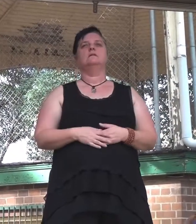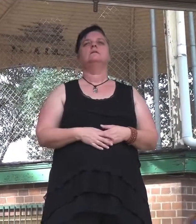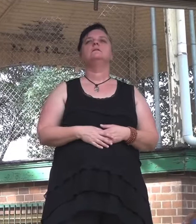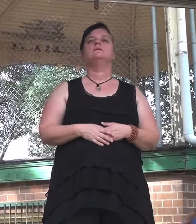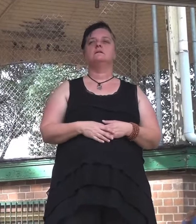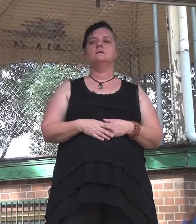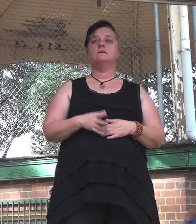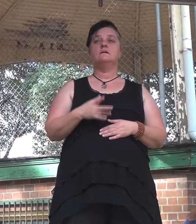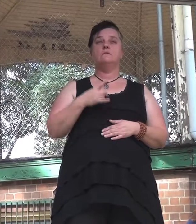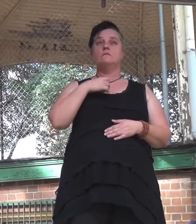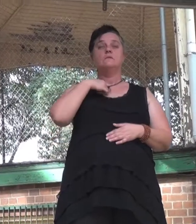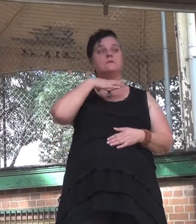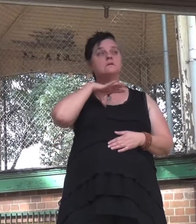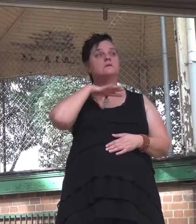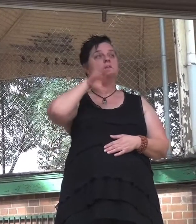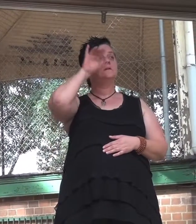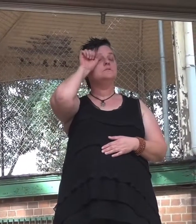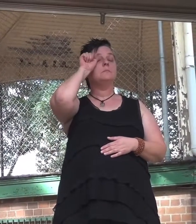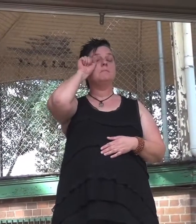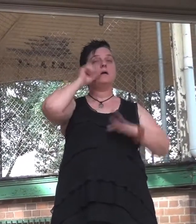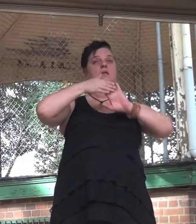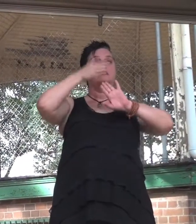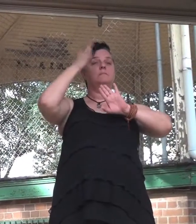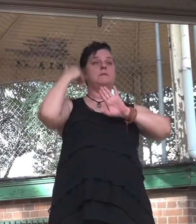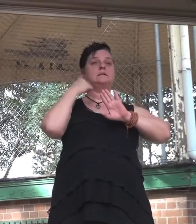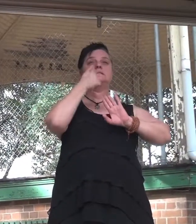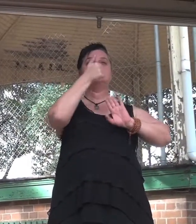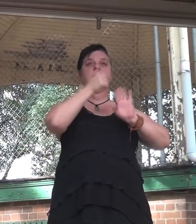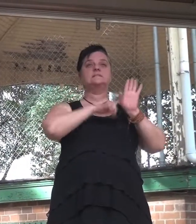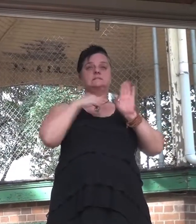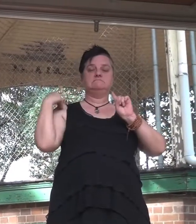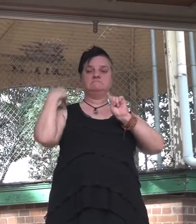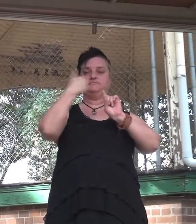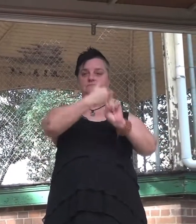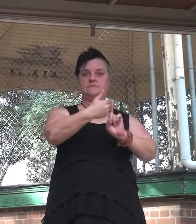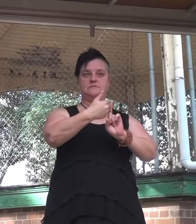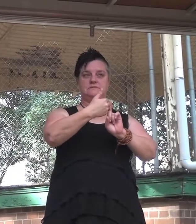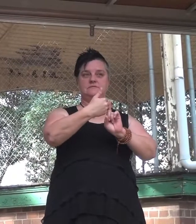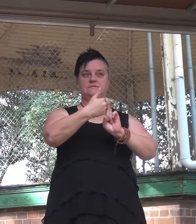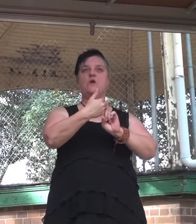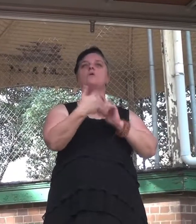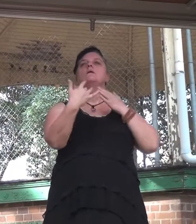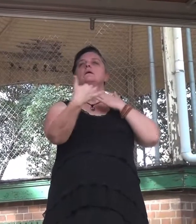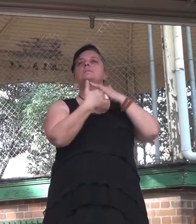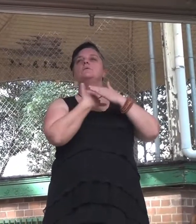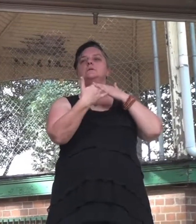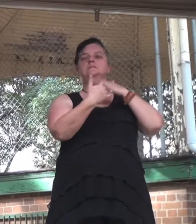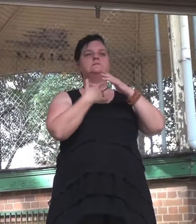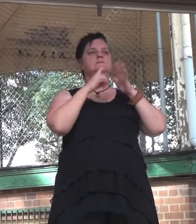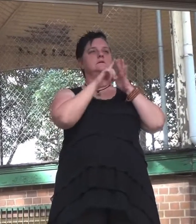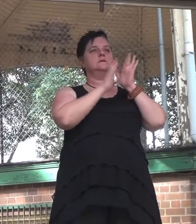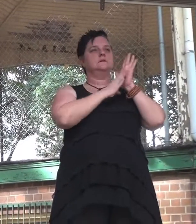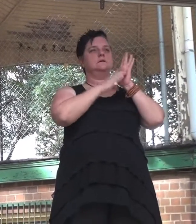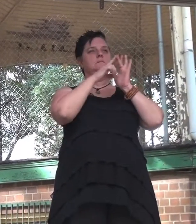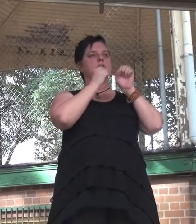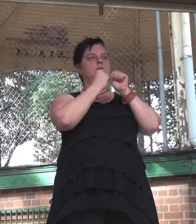on a lot of these issues in the last six years. Immigration as one key example. Manus Island and